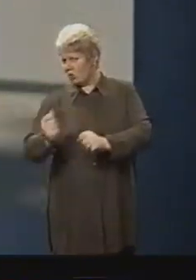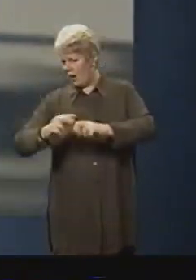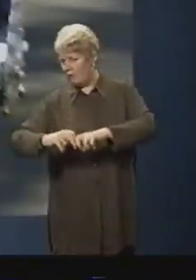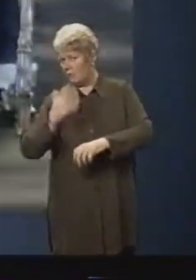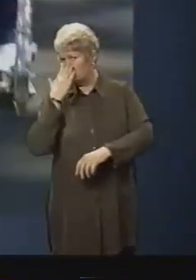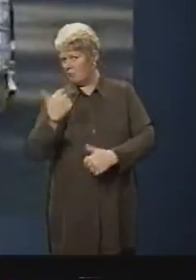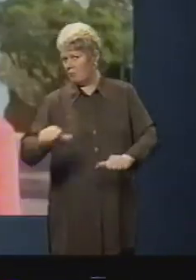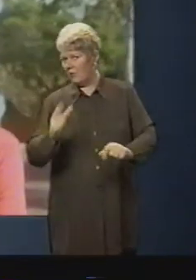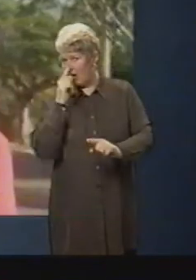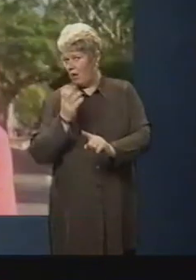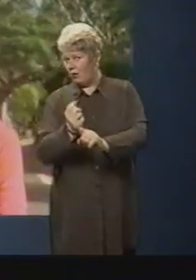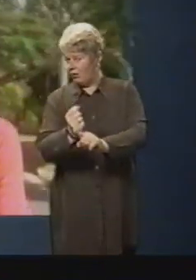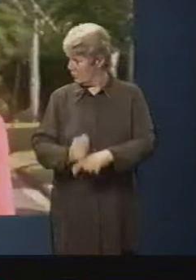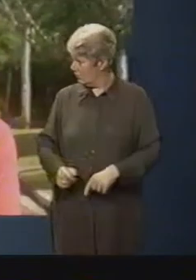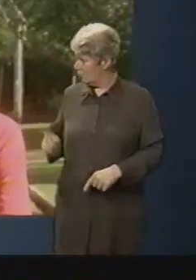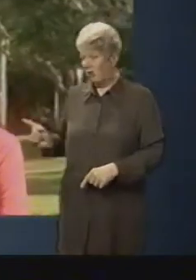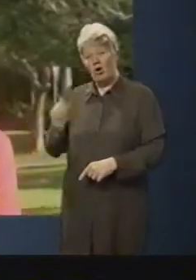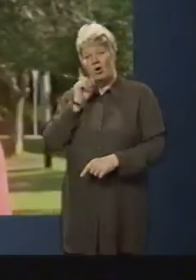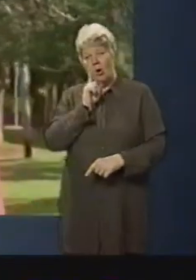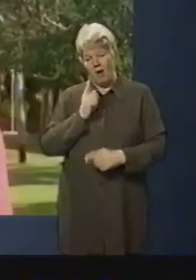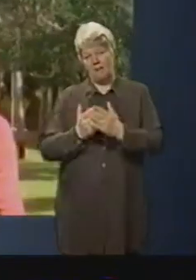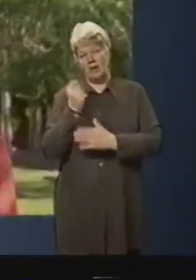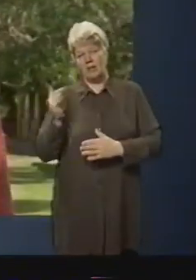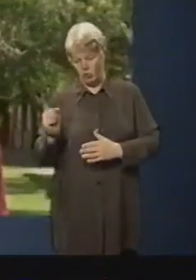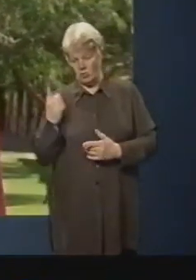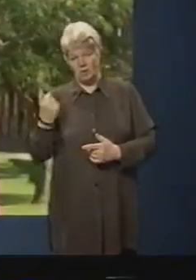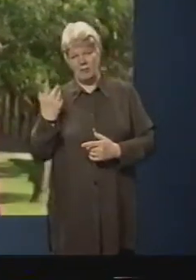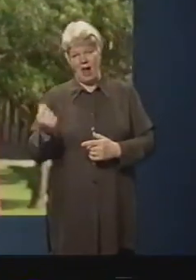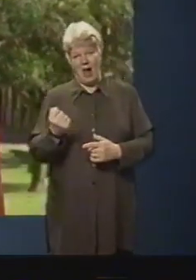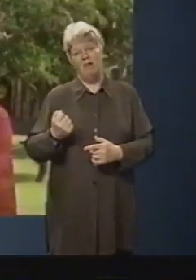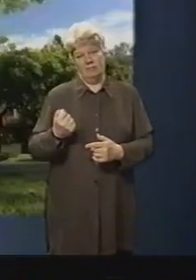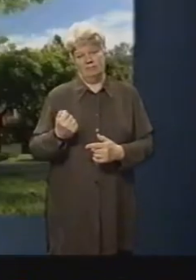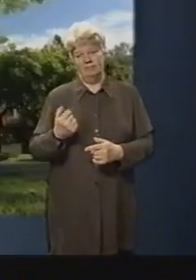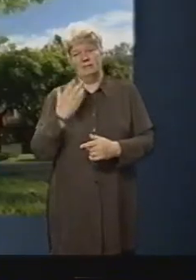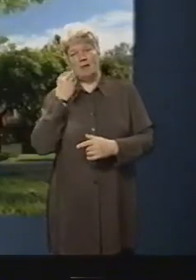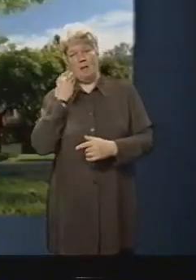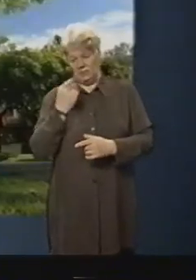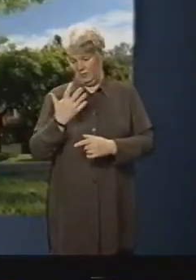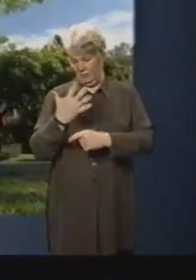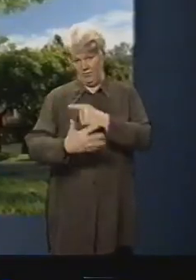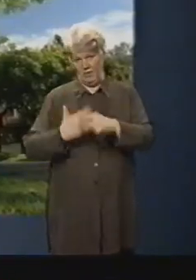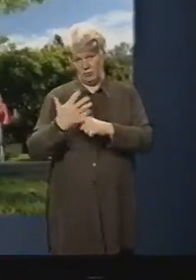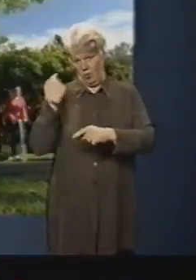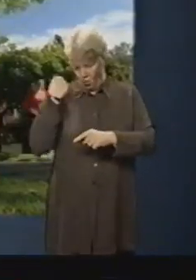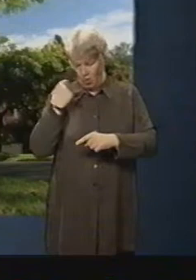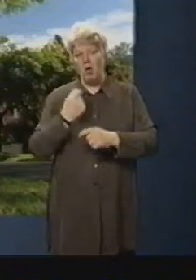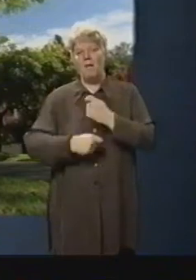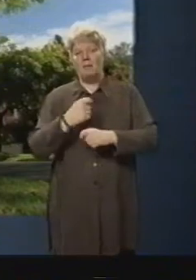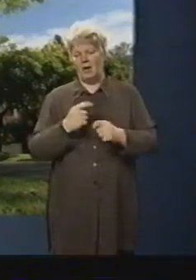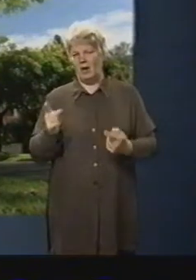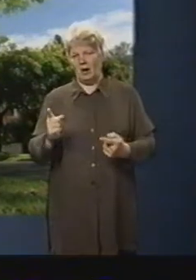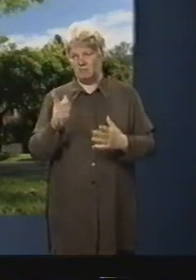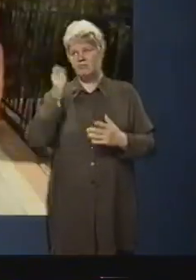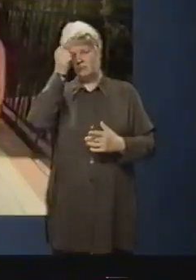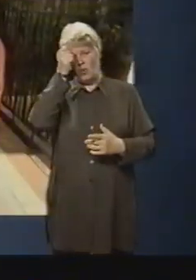When Alexandra found out she had diabetes five years ago, she didn't just face a lifetime of endless injections, but a strict daily